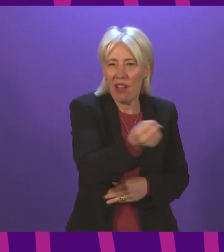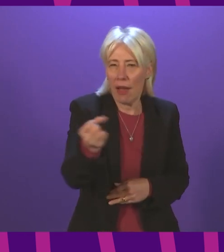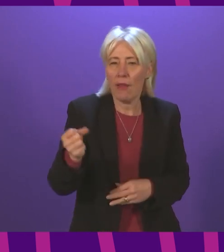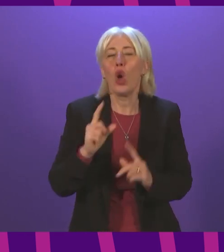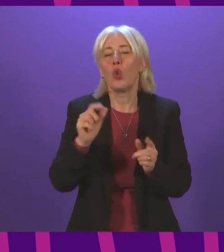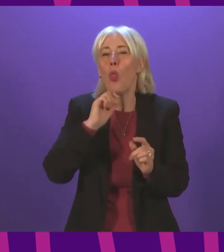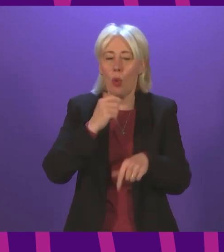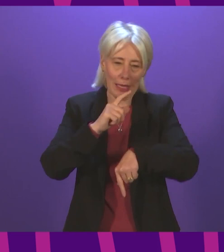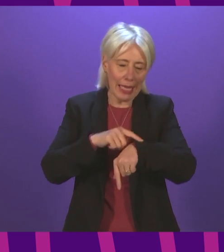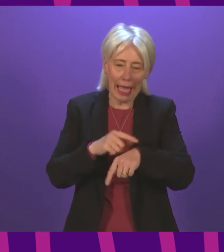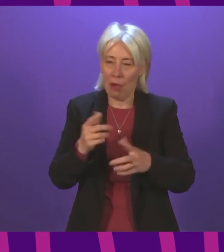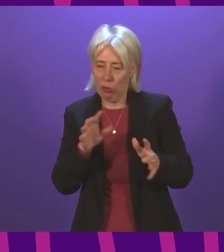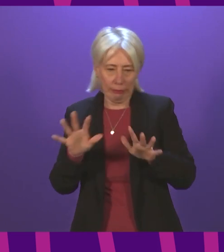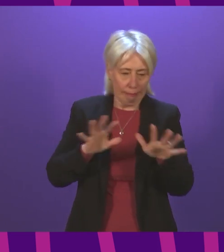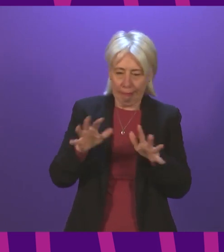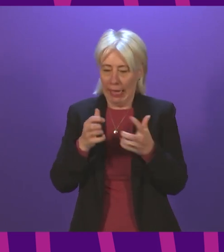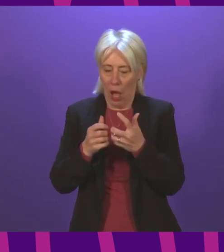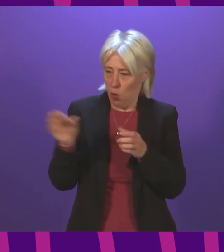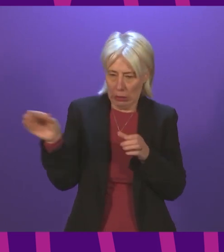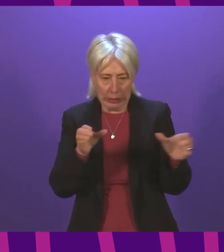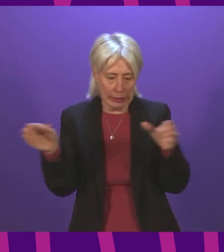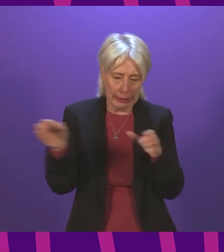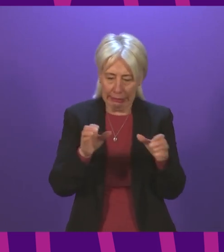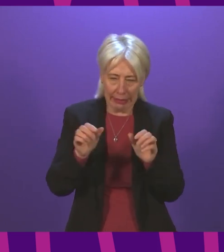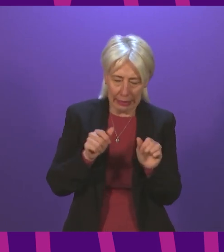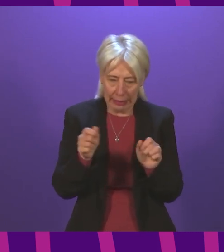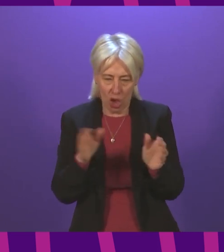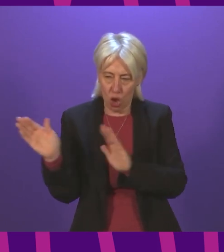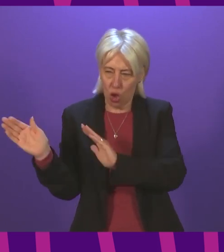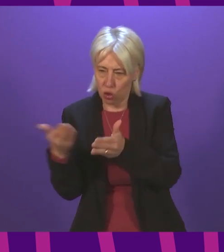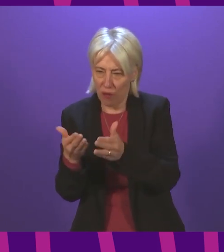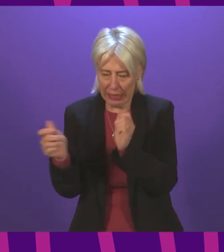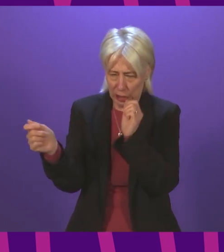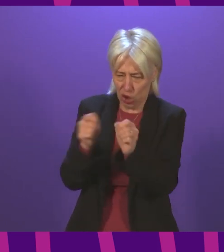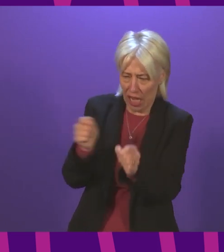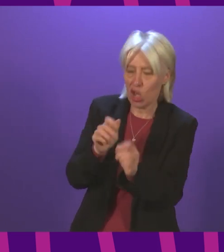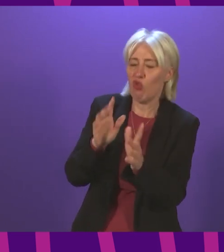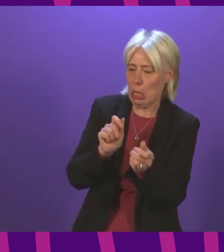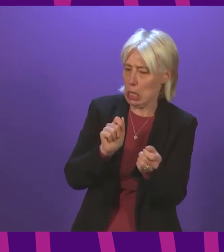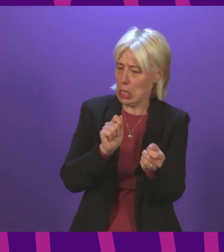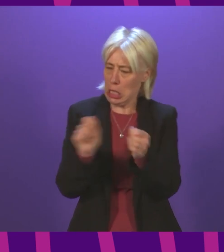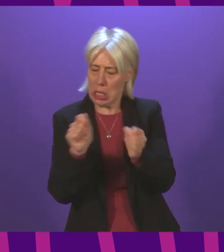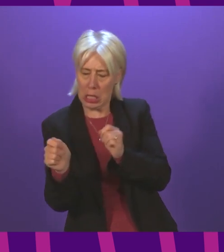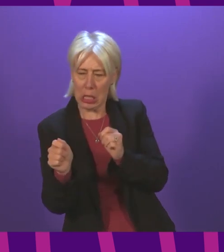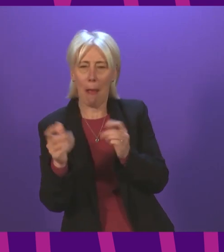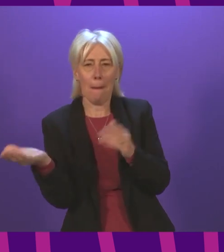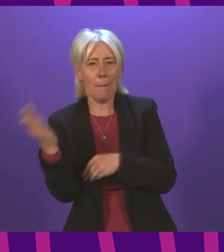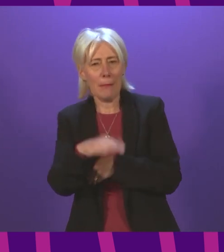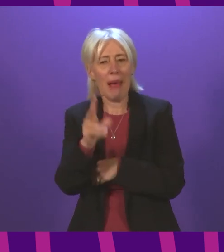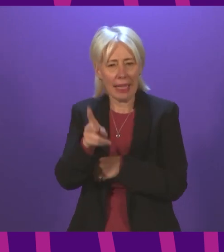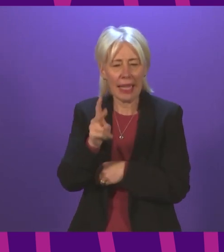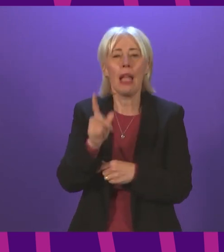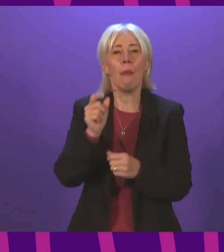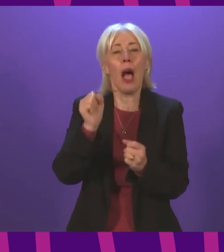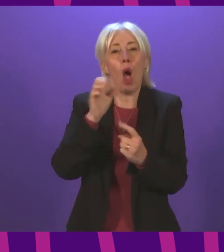a period of getting back to normal, of reconfiguring services that had to be reconfigured going into Covid. But it is important